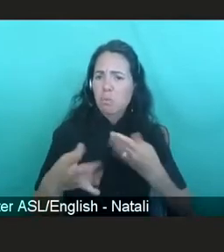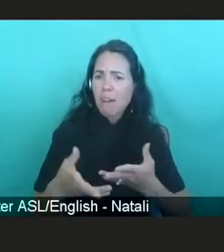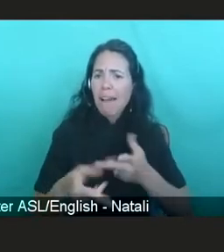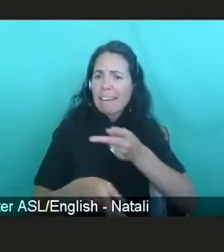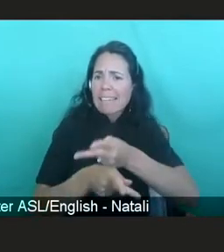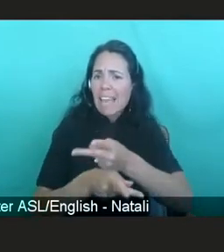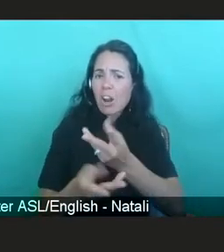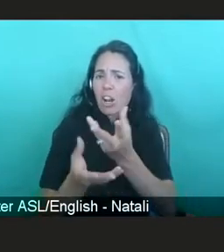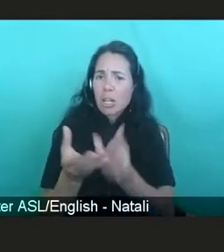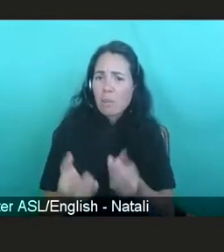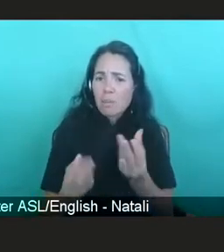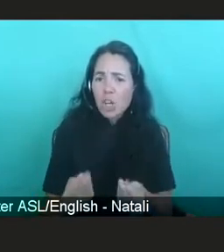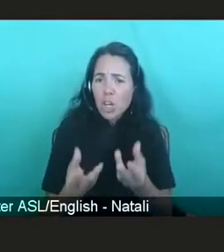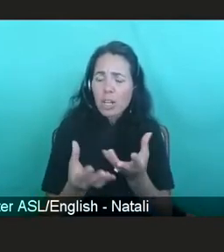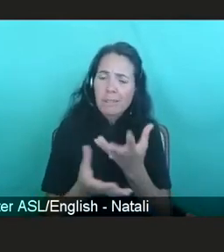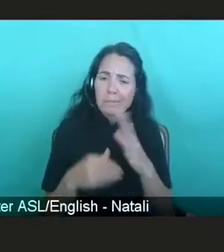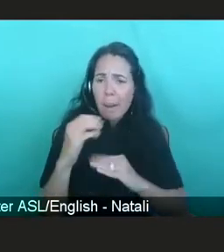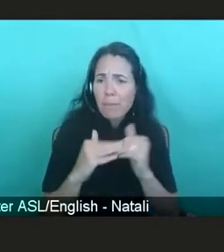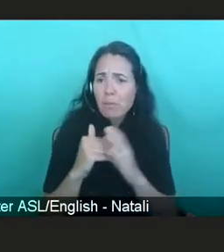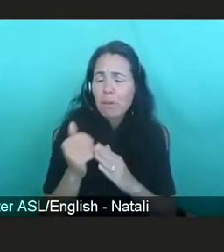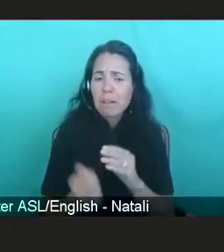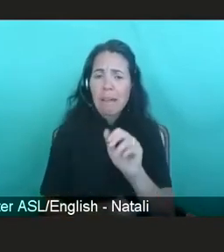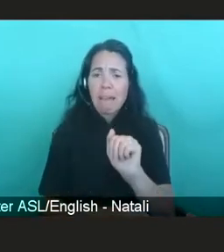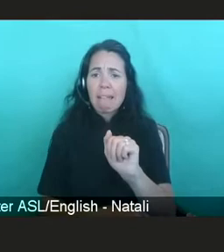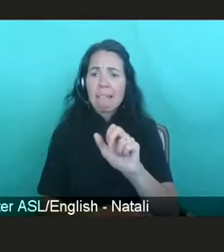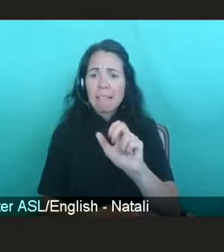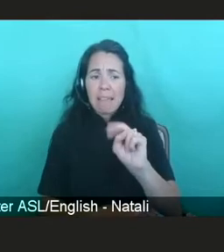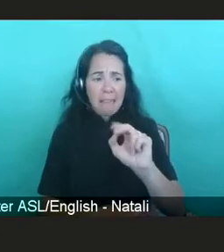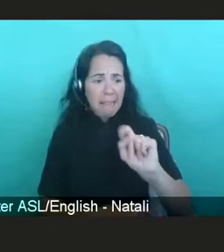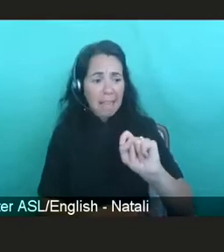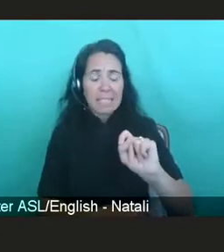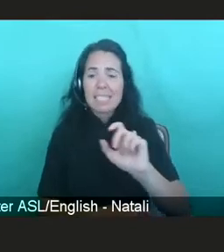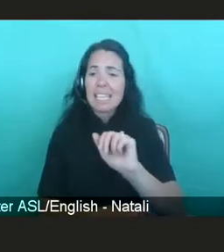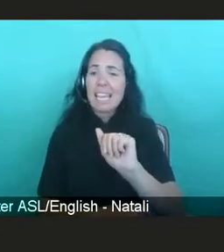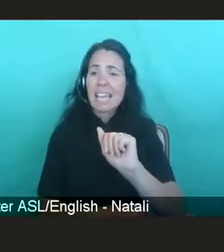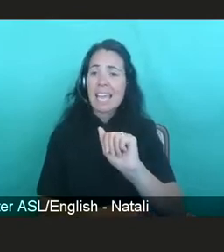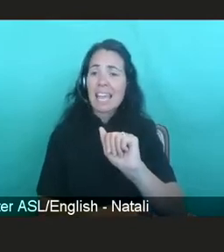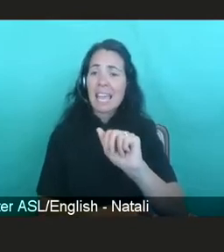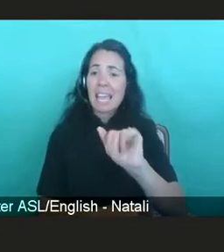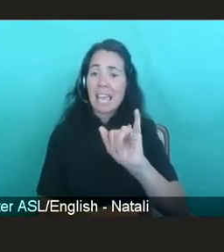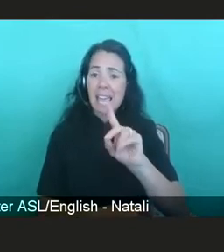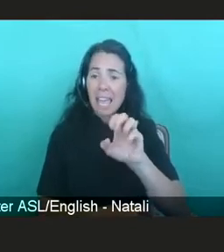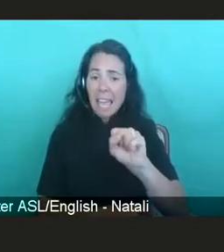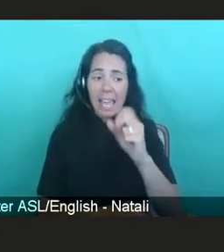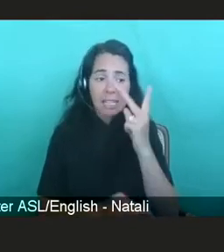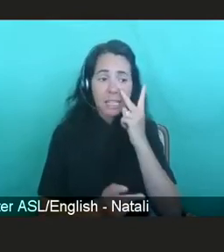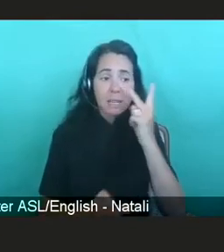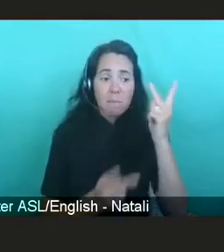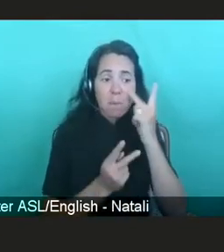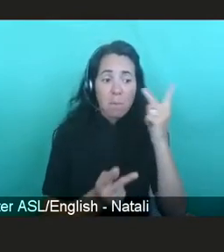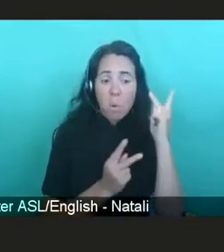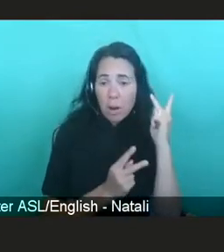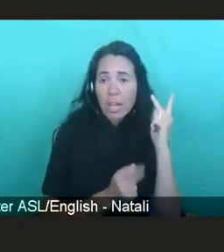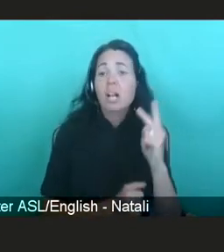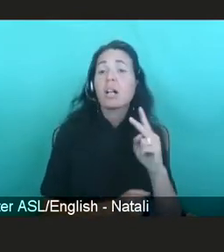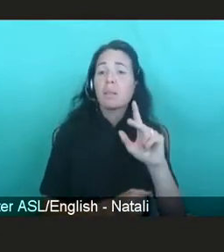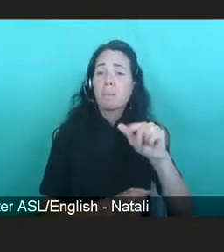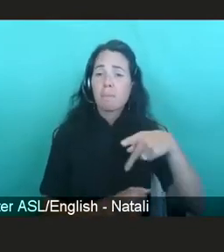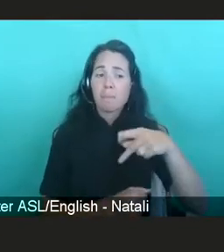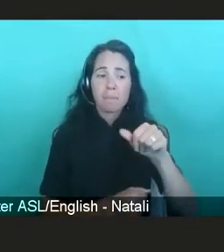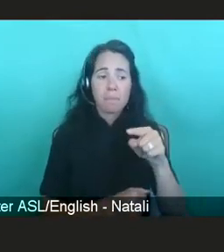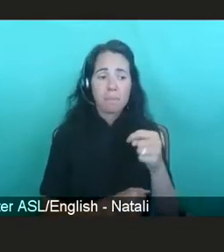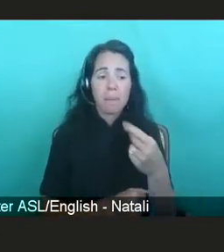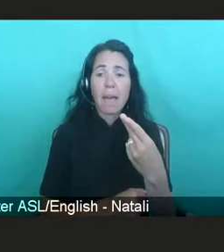AIDS memorial pathway, born out of a desire to recognize the AIDS crisis in Seattle and throughout Washington State and our community's